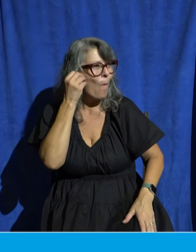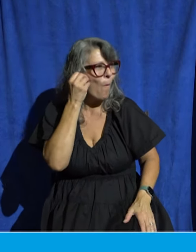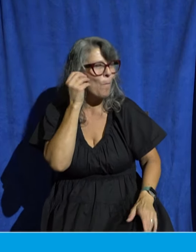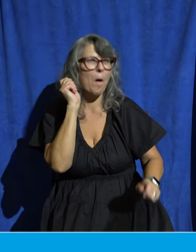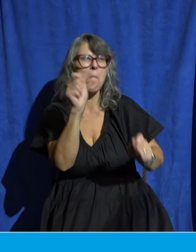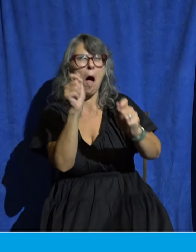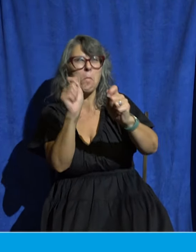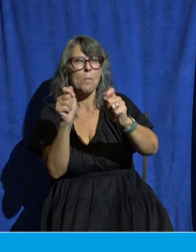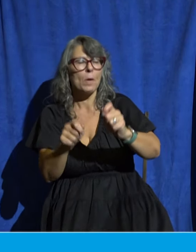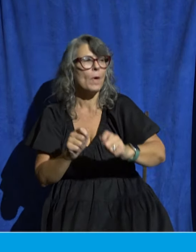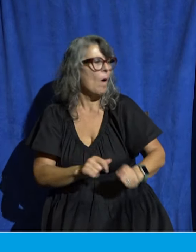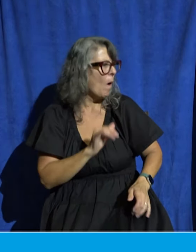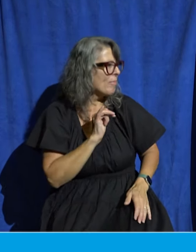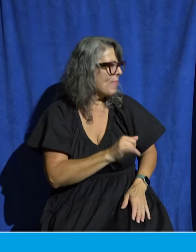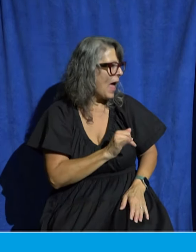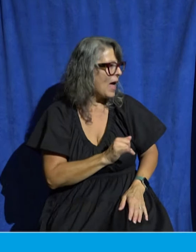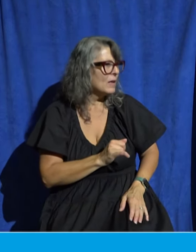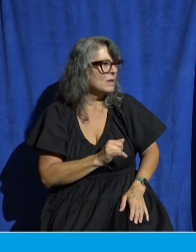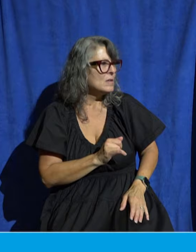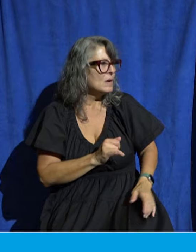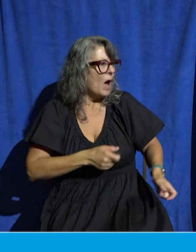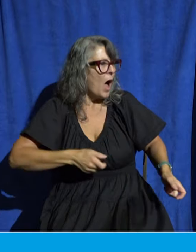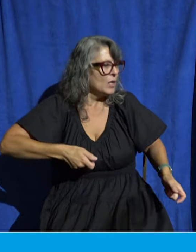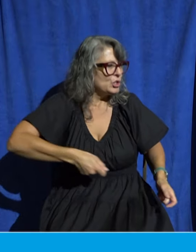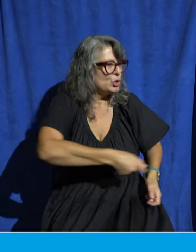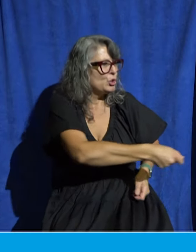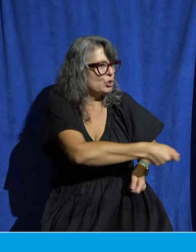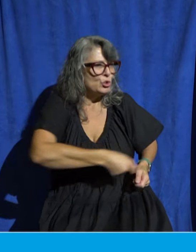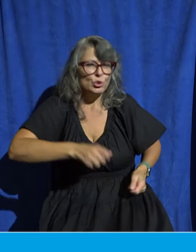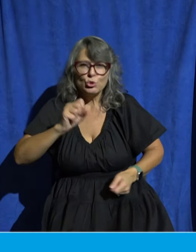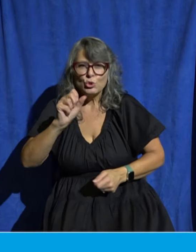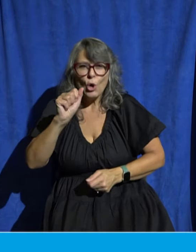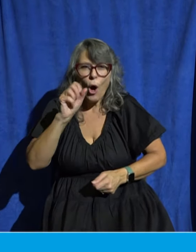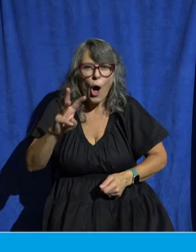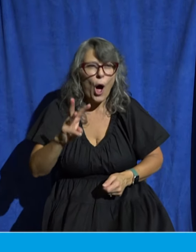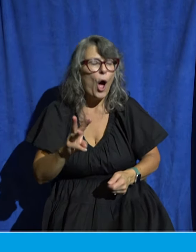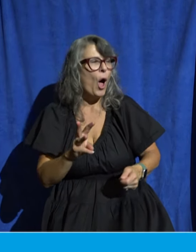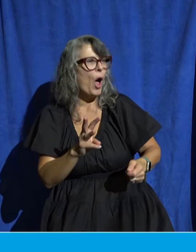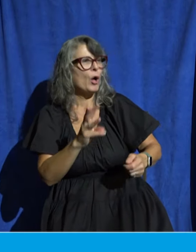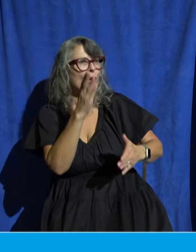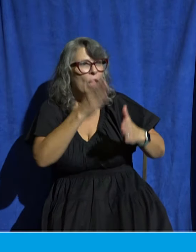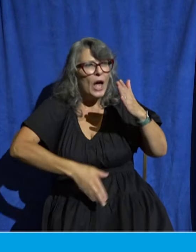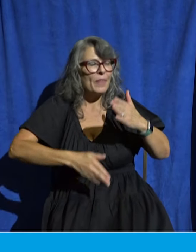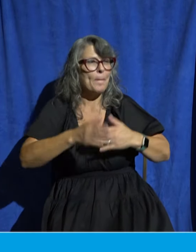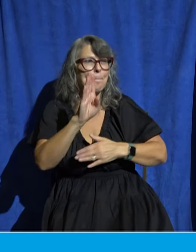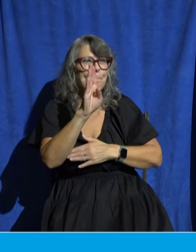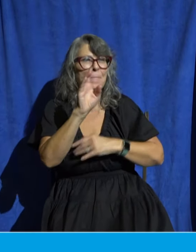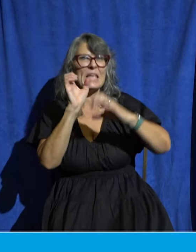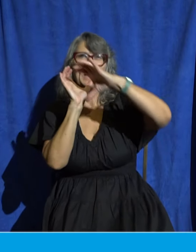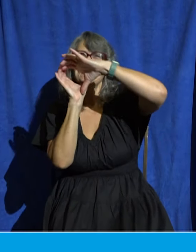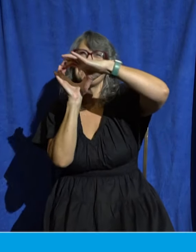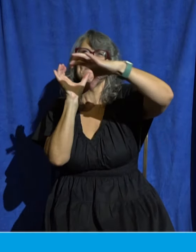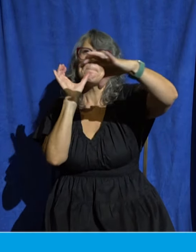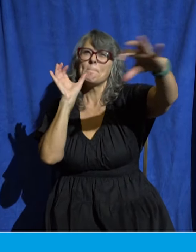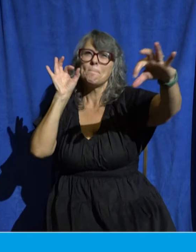to cut those beams so perfectly straight that'd be ridiculous right wouldn't glorify the tools